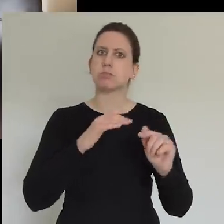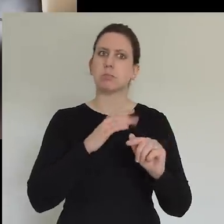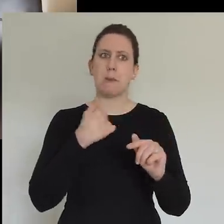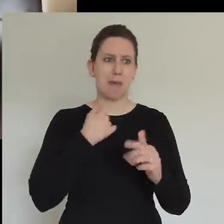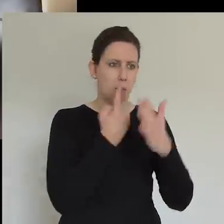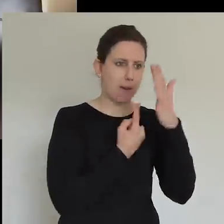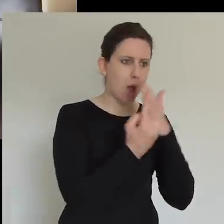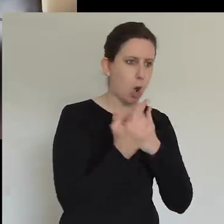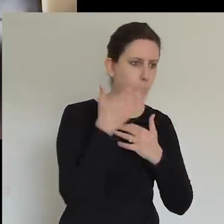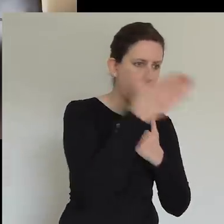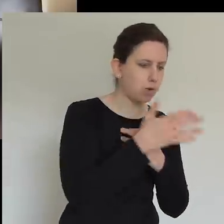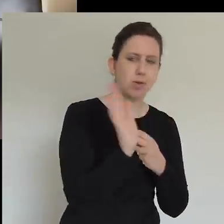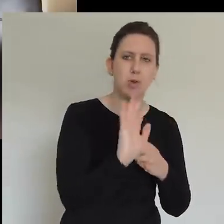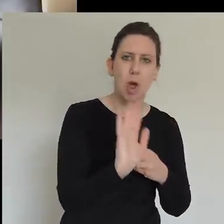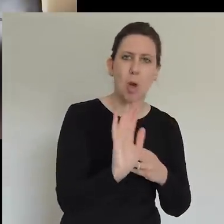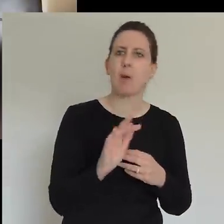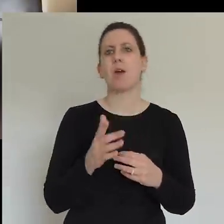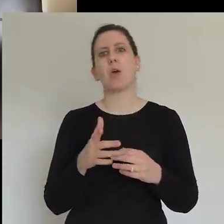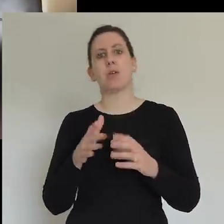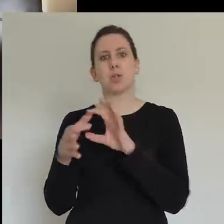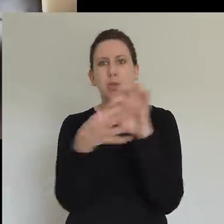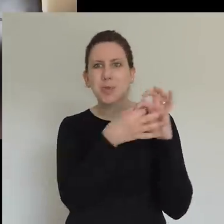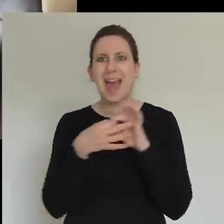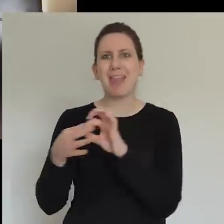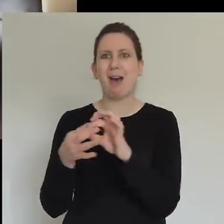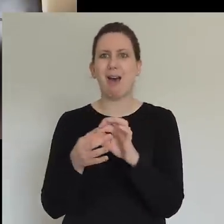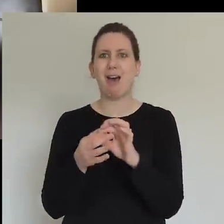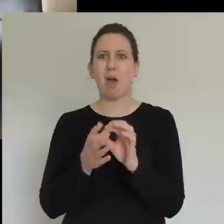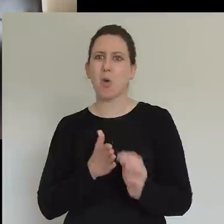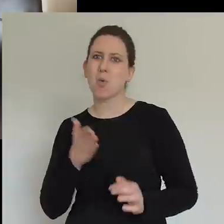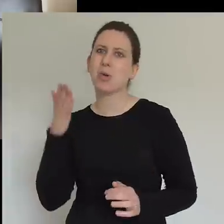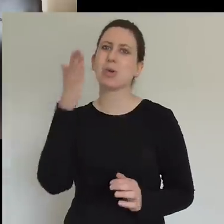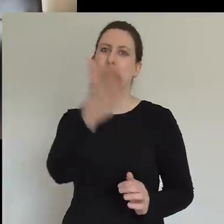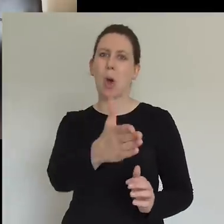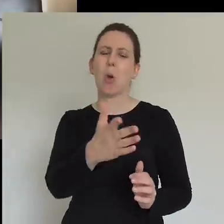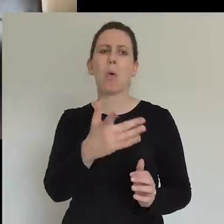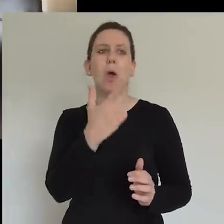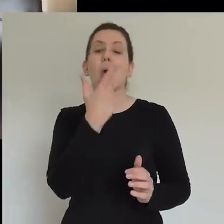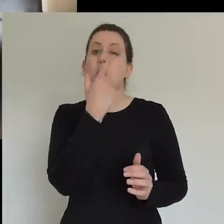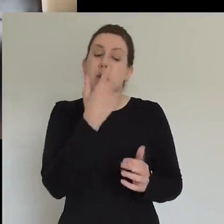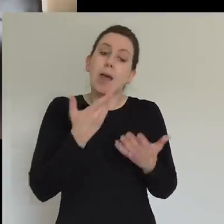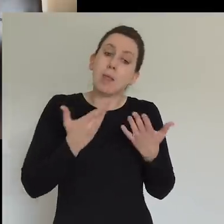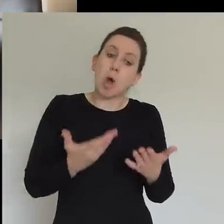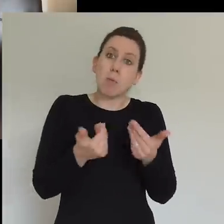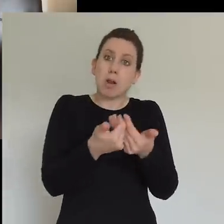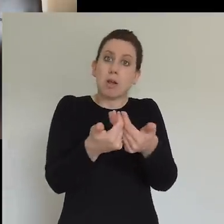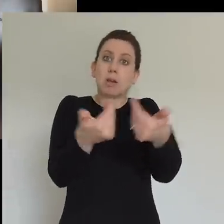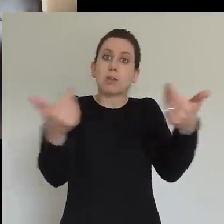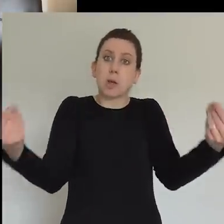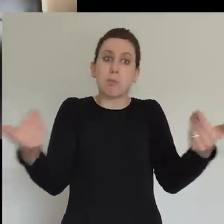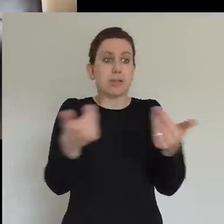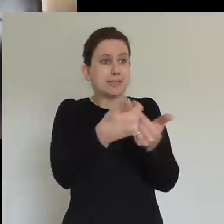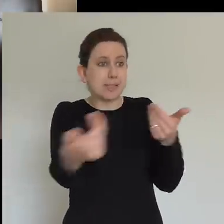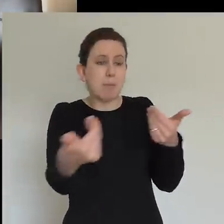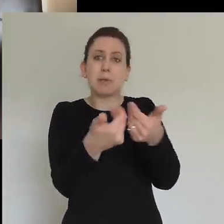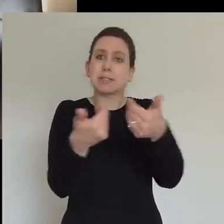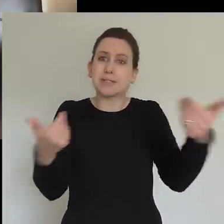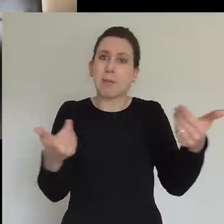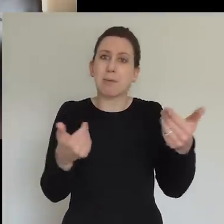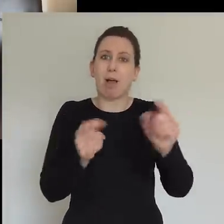And we can be apart now. But we're together in what we're wanting. We're together in our mission to see the gospel reach the nations. We have